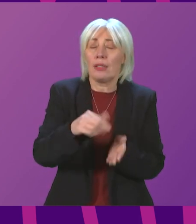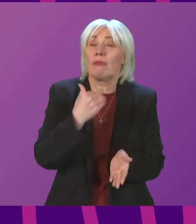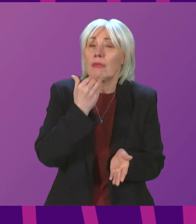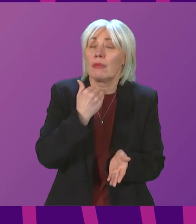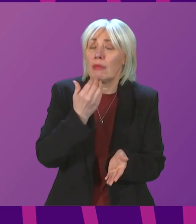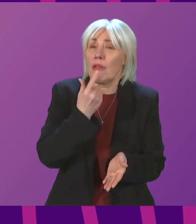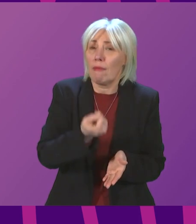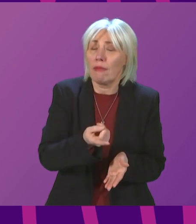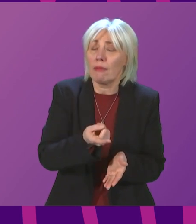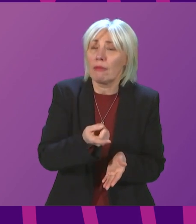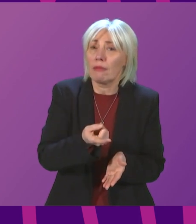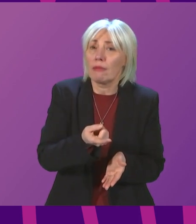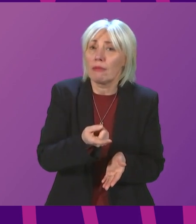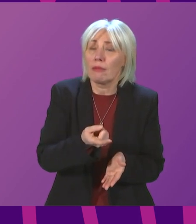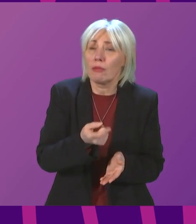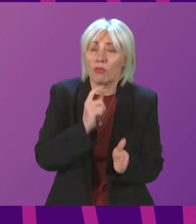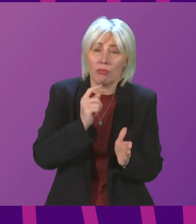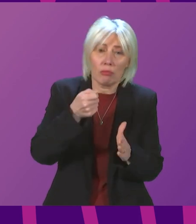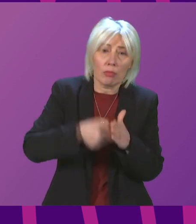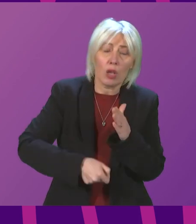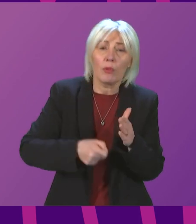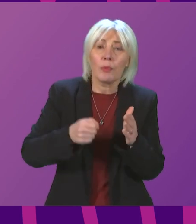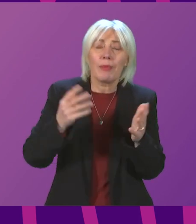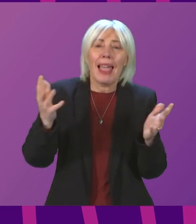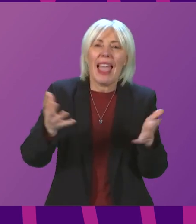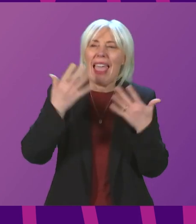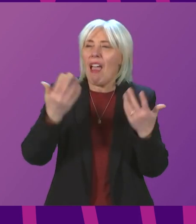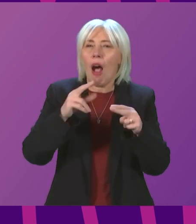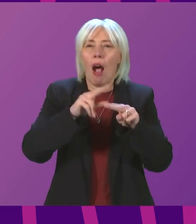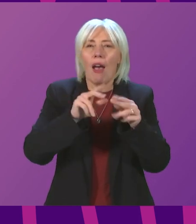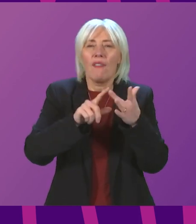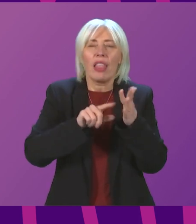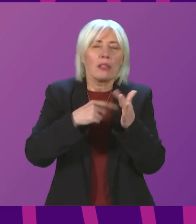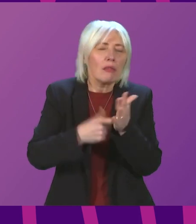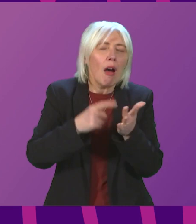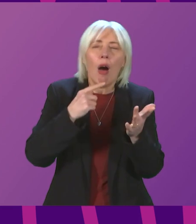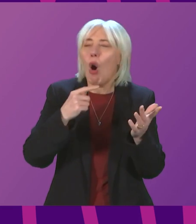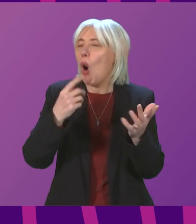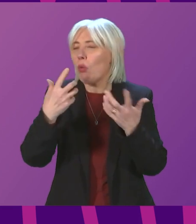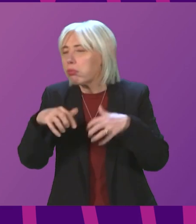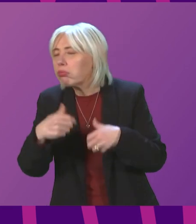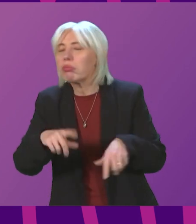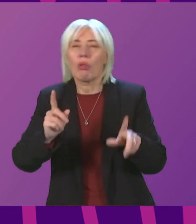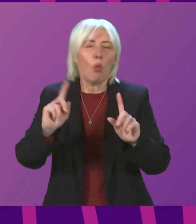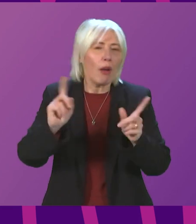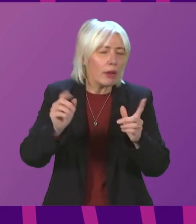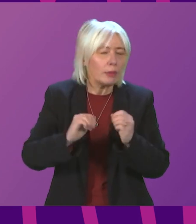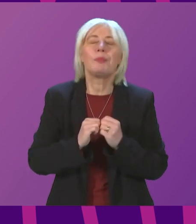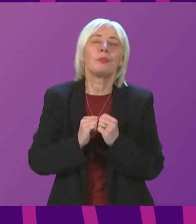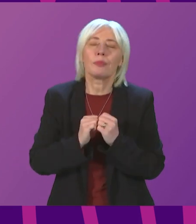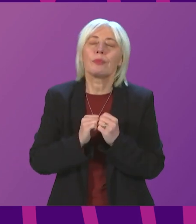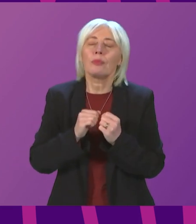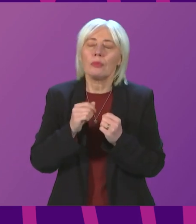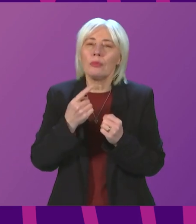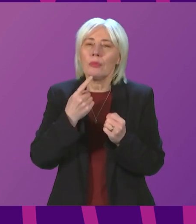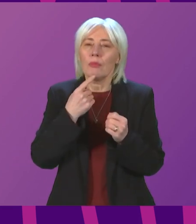the purchase of air cleaning or filtration units. It would also cover, for example, the